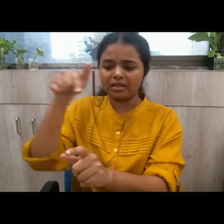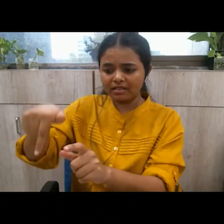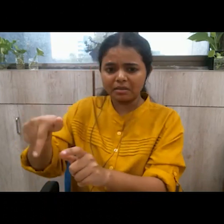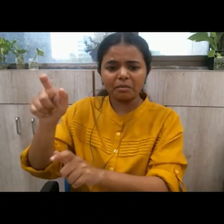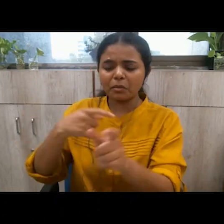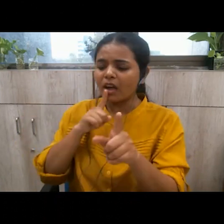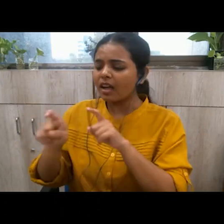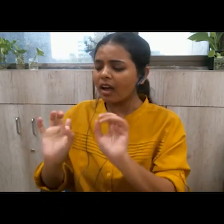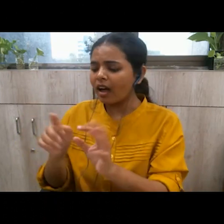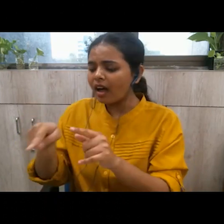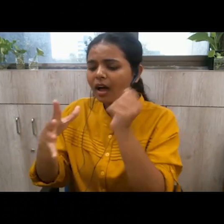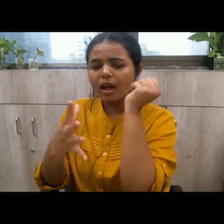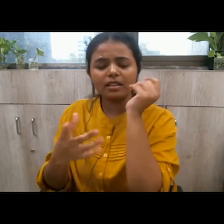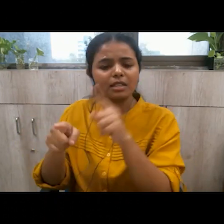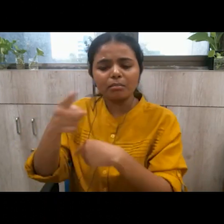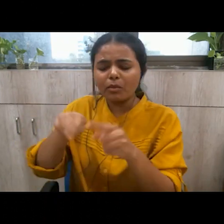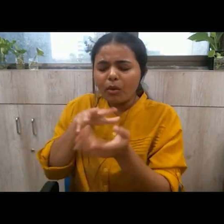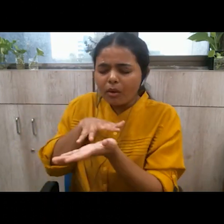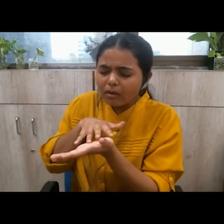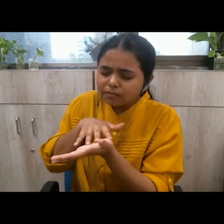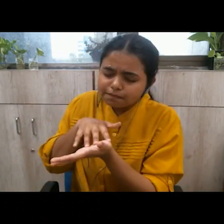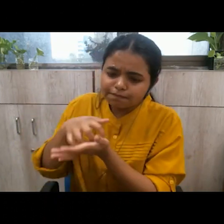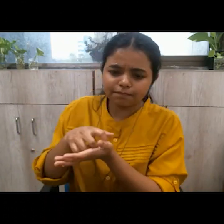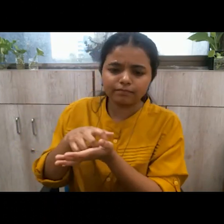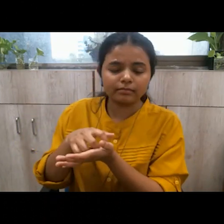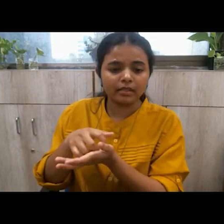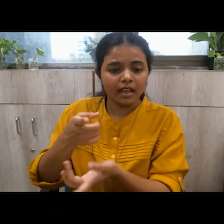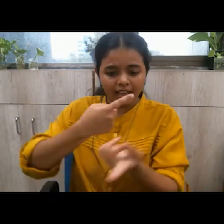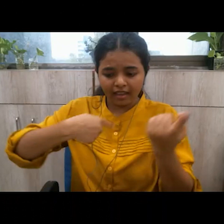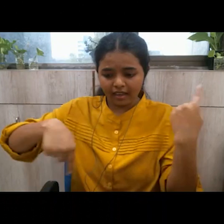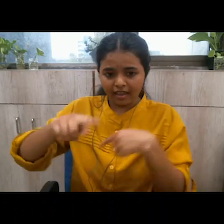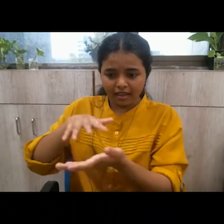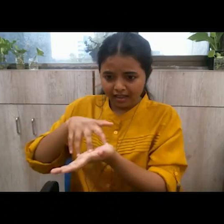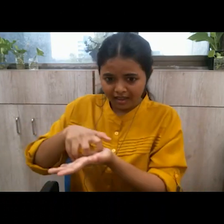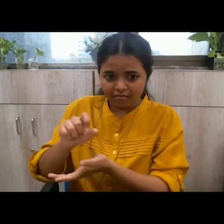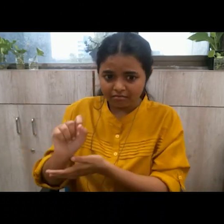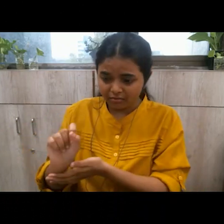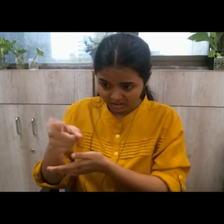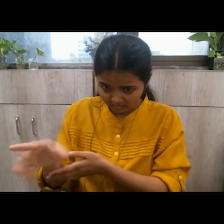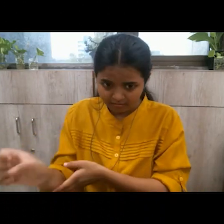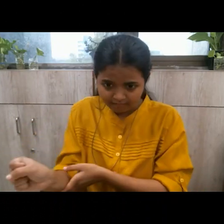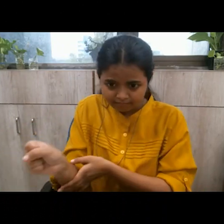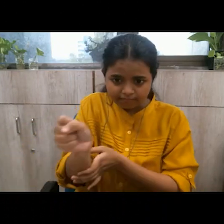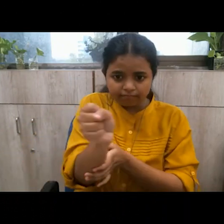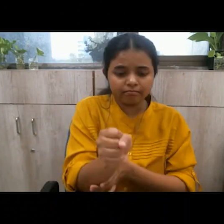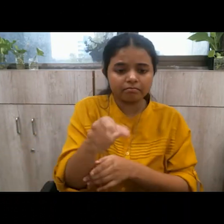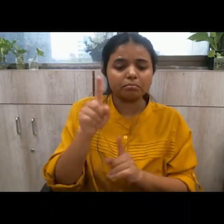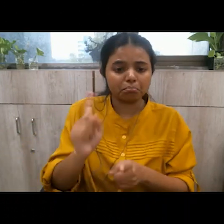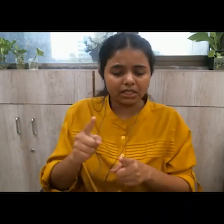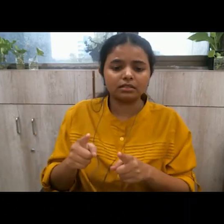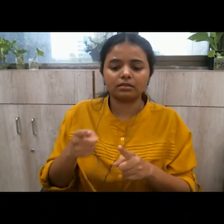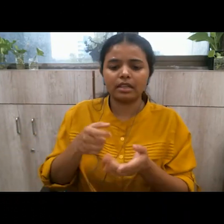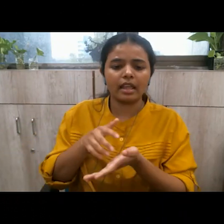so the weakest amongst us needs to be helped first that should be our priority